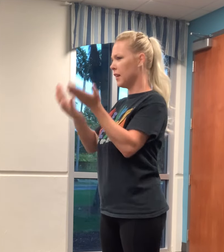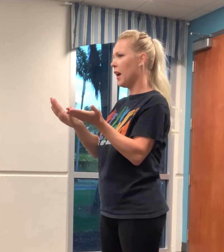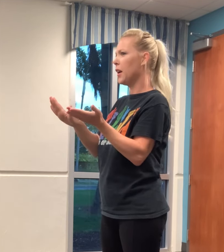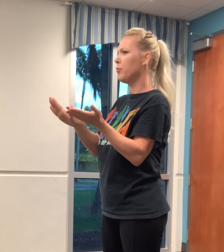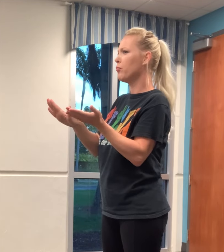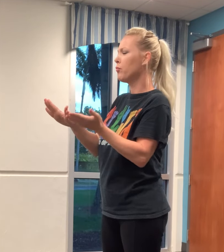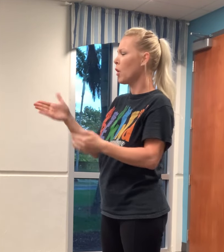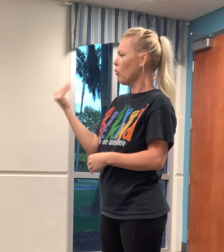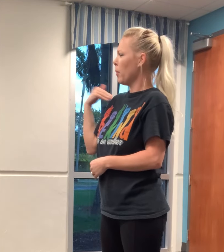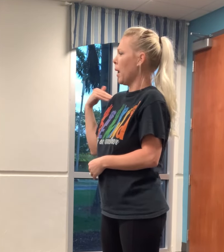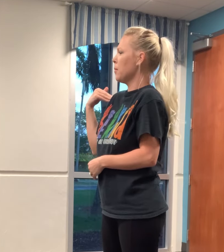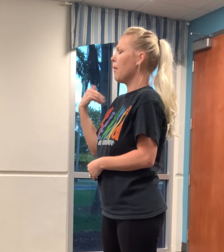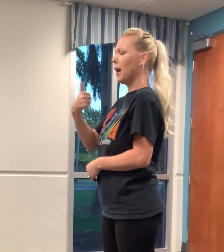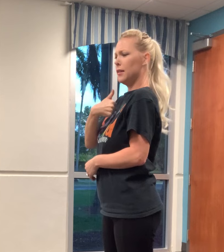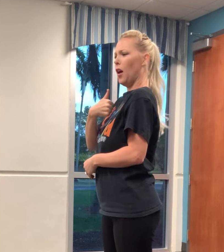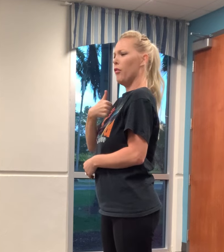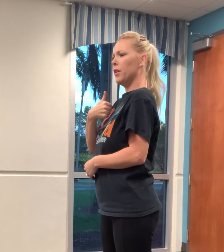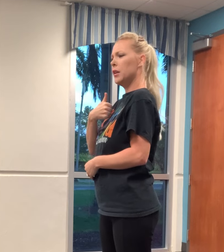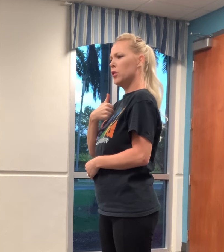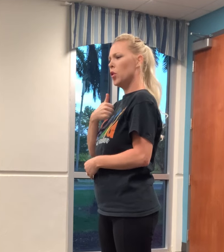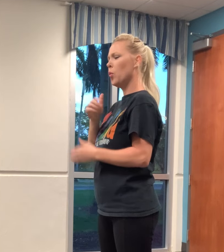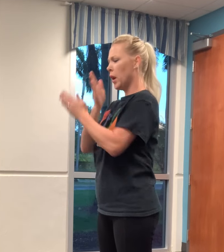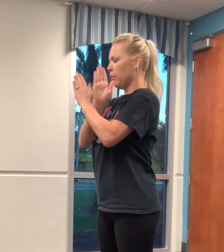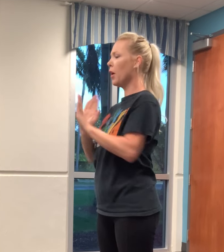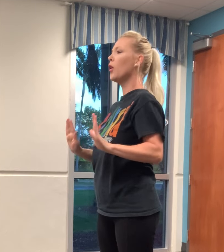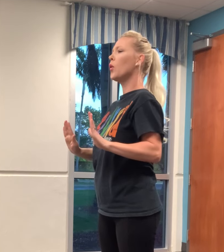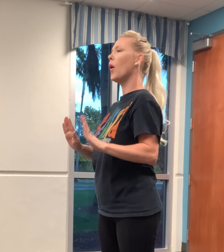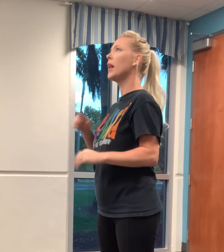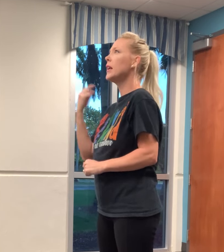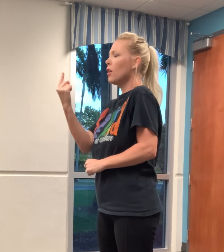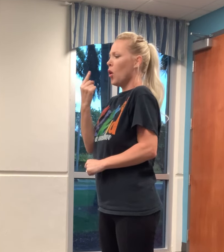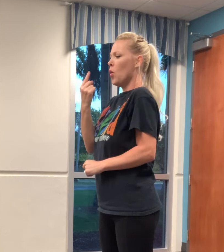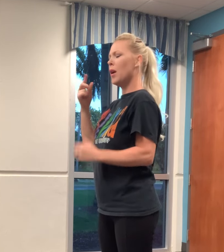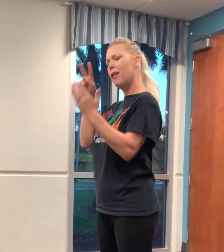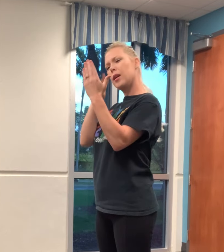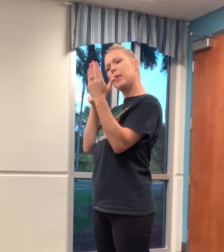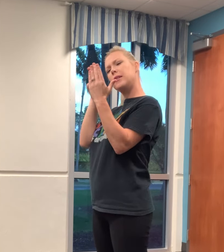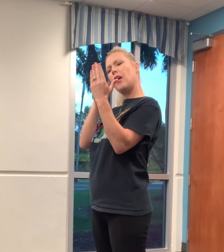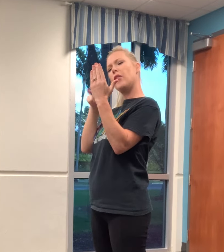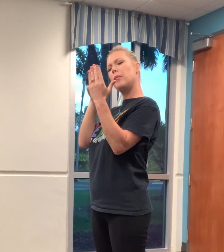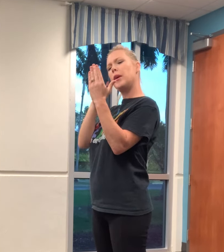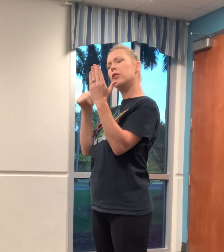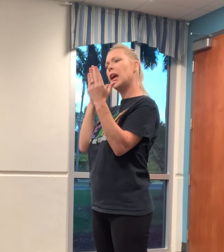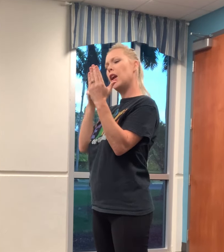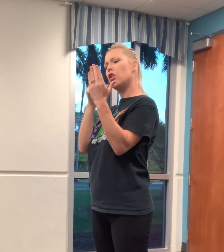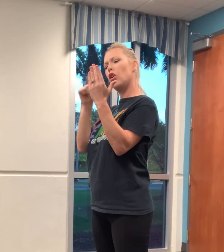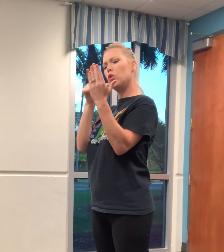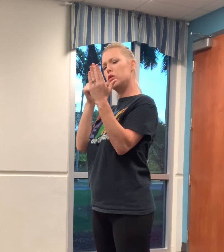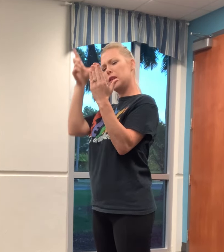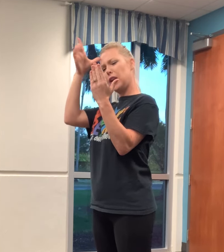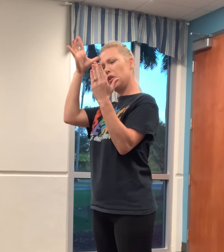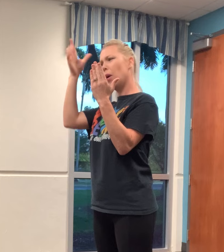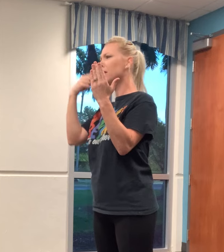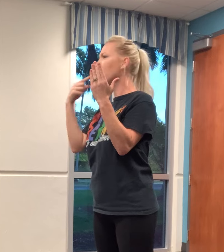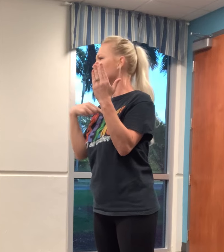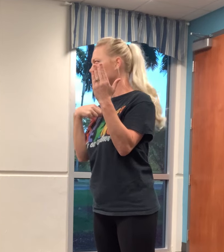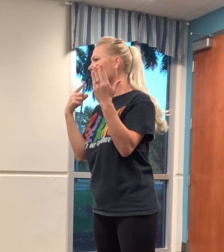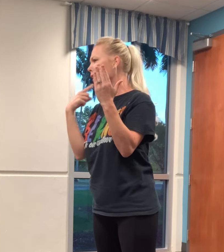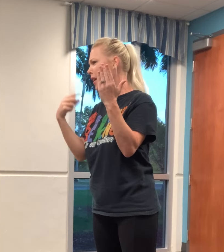die, reminding myself as I do when I am quietly alone, and I look myself in the mirror and say, girl, who's your dad? You know what I tell myself? I tell